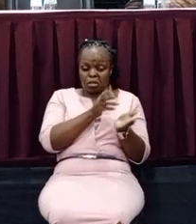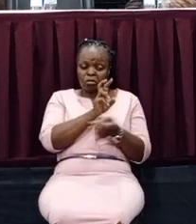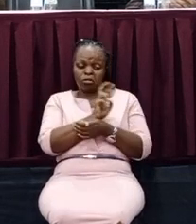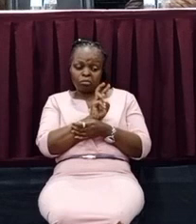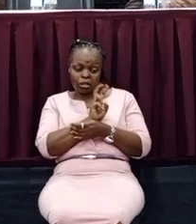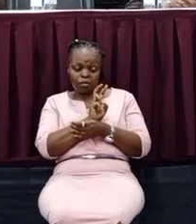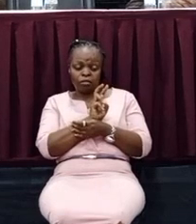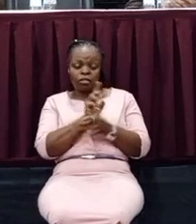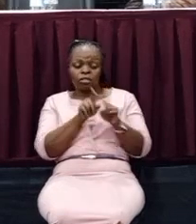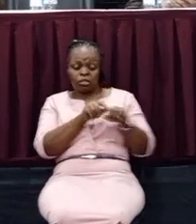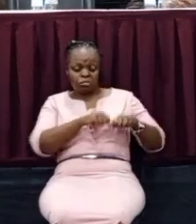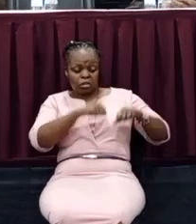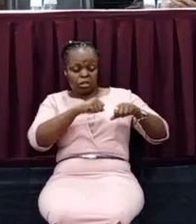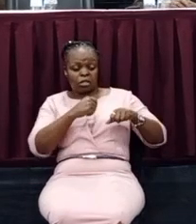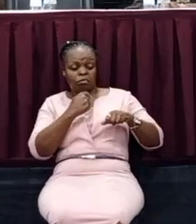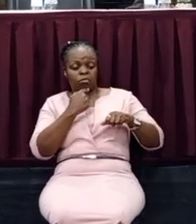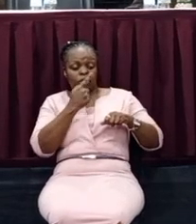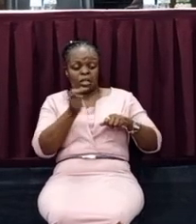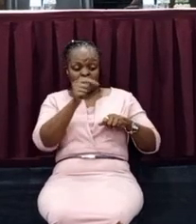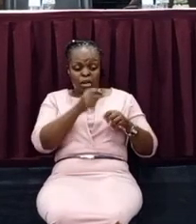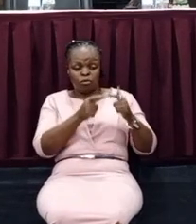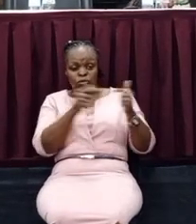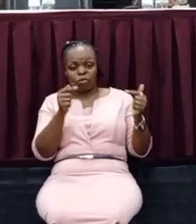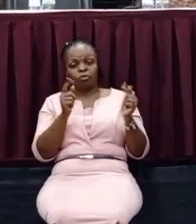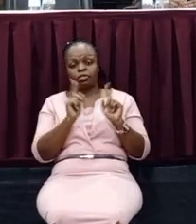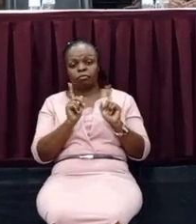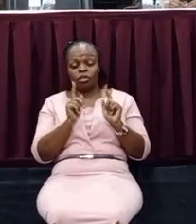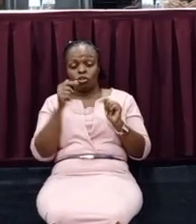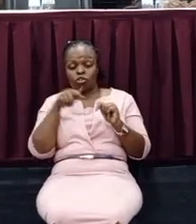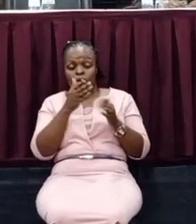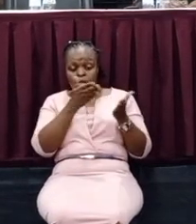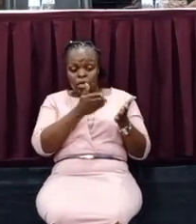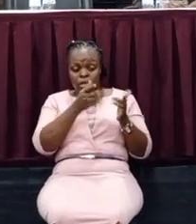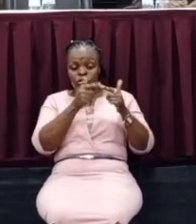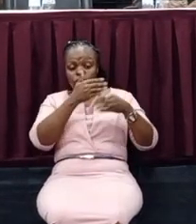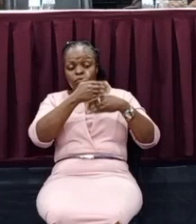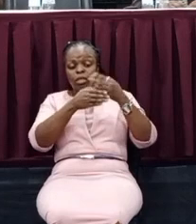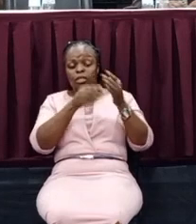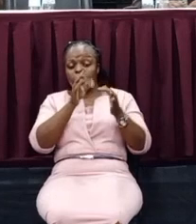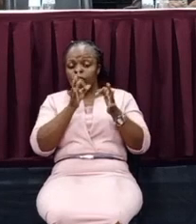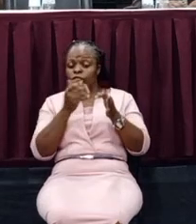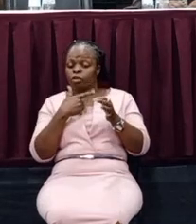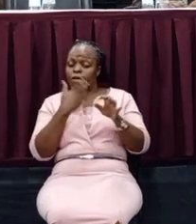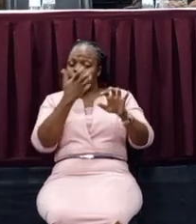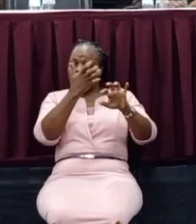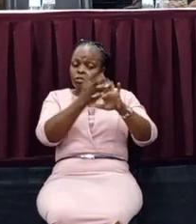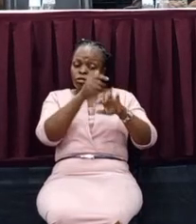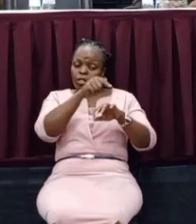and as the chairman has said, you don't come here to propose. You are here to build. Please, if you are cutting stones into this meeting, I hope